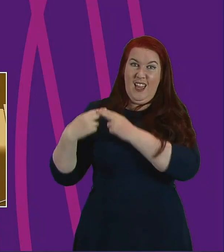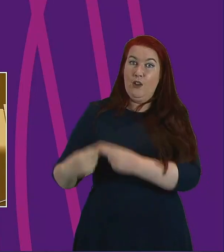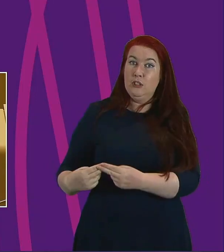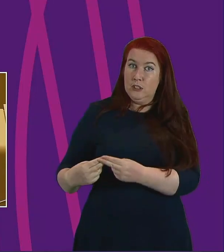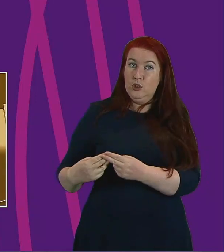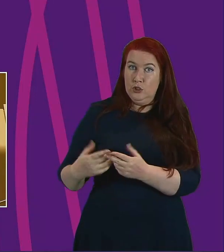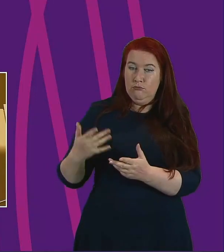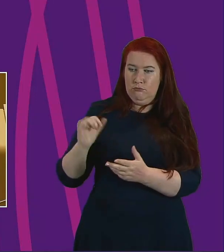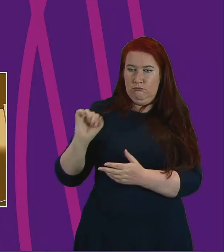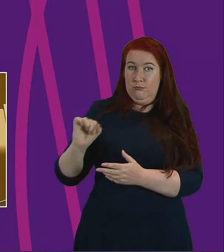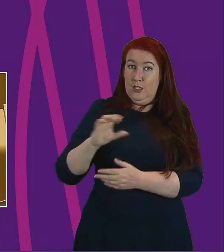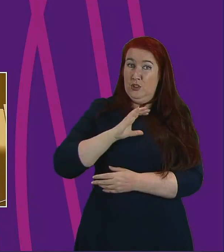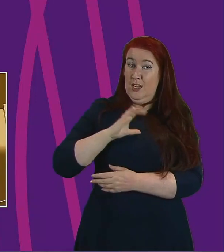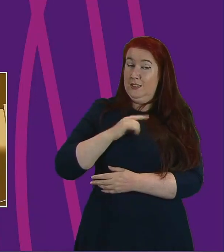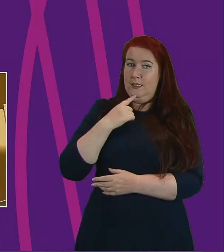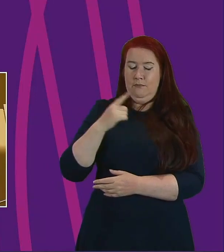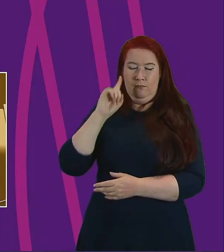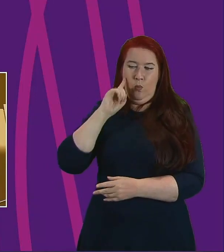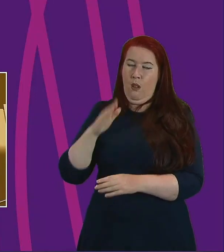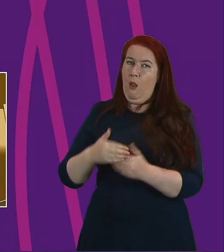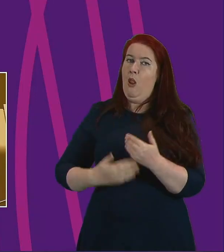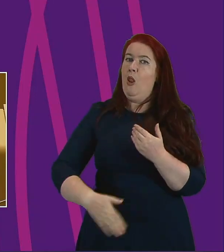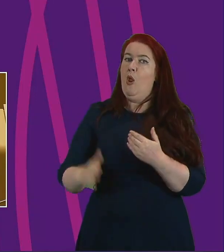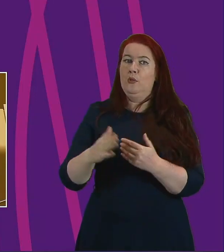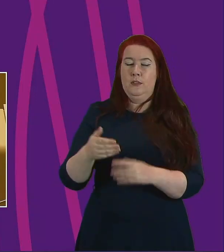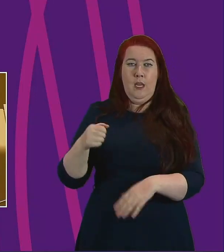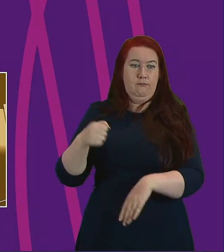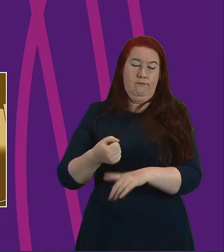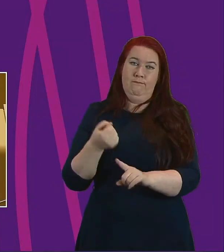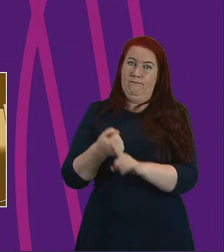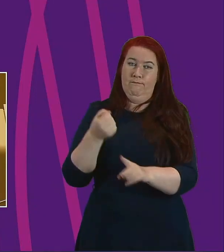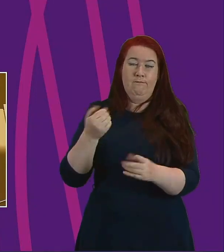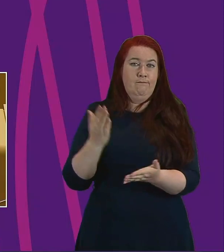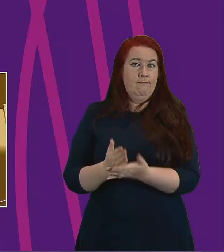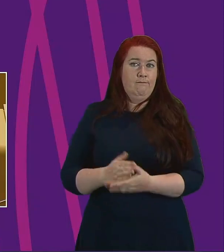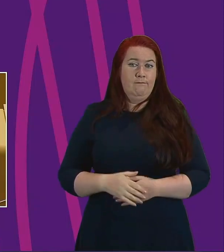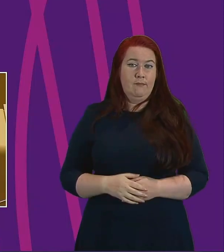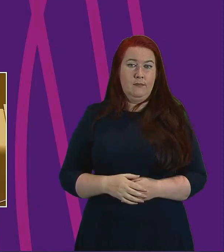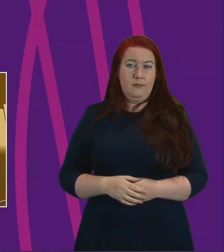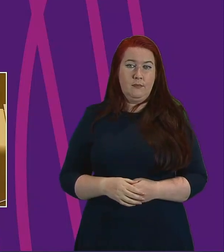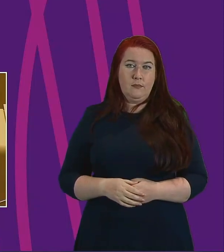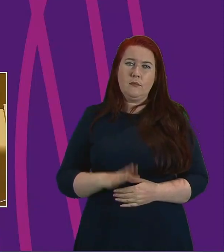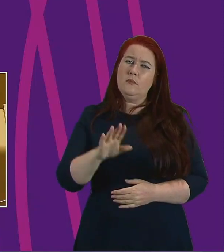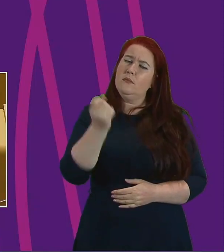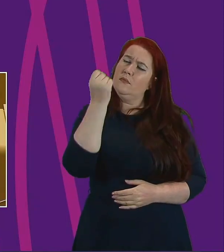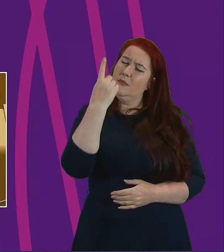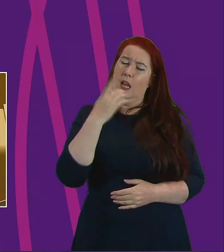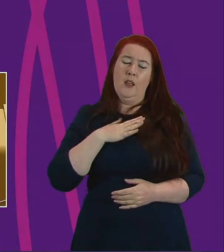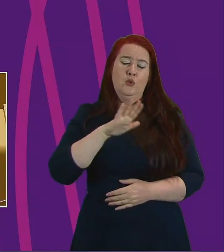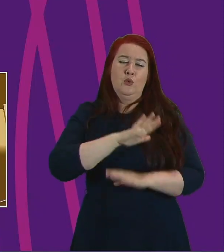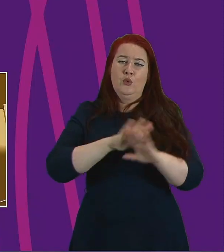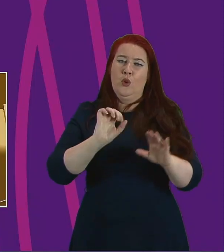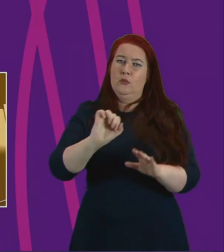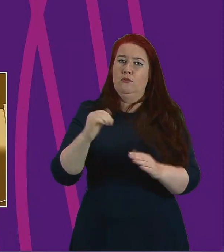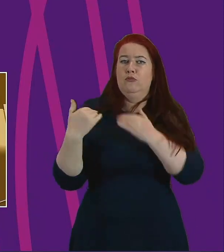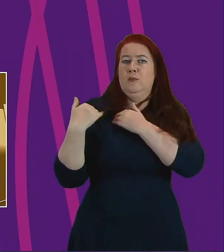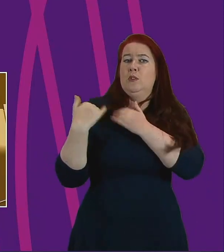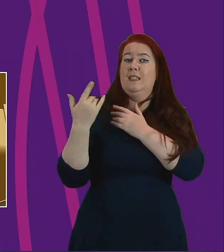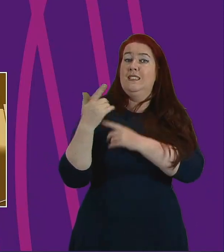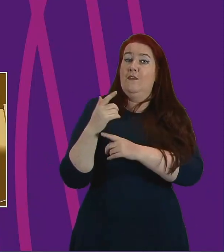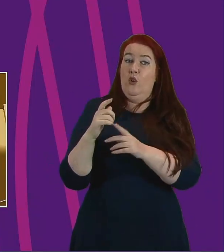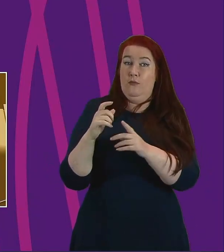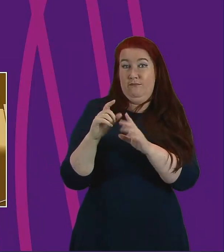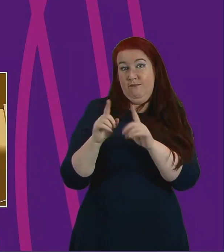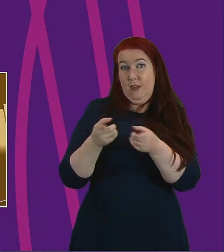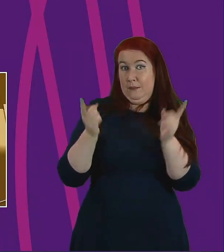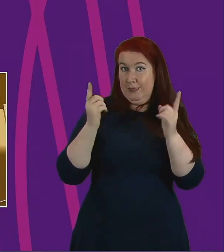risk their long-term viability. While they are not the responsibility of the cabinet secretary today if we are